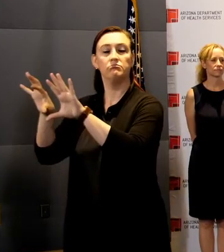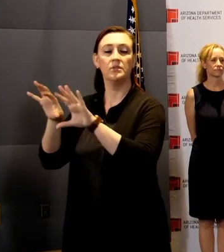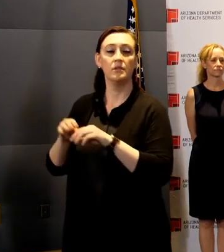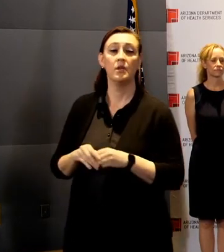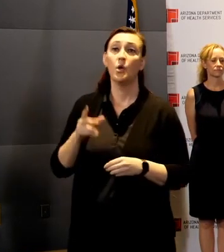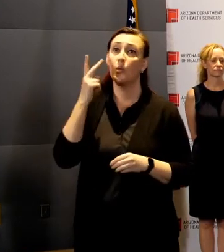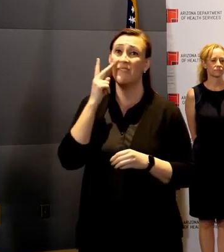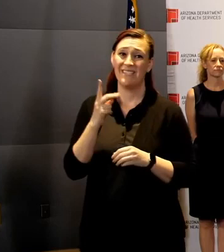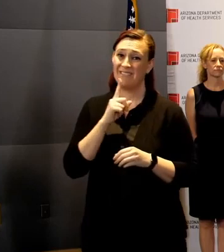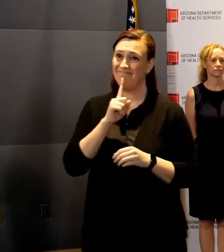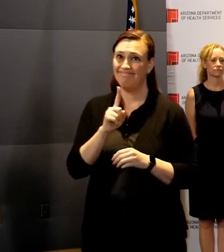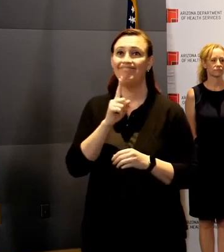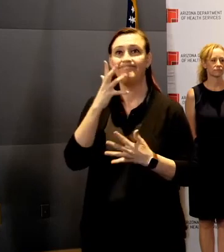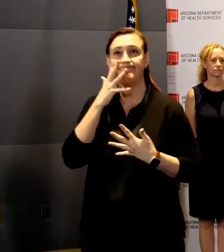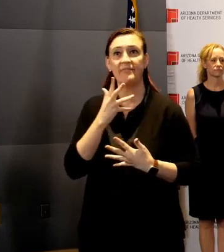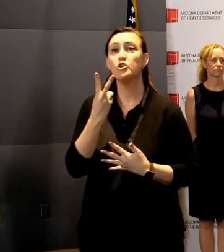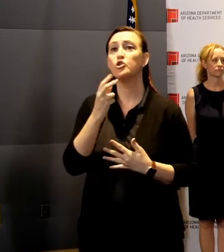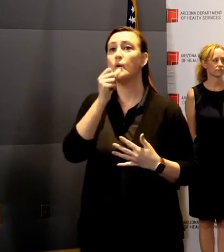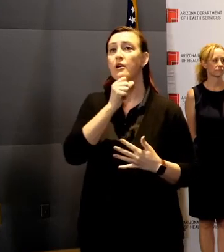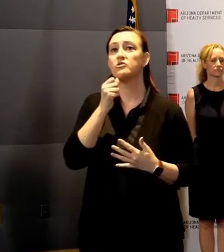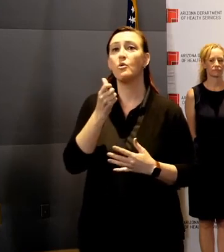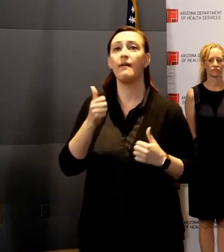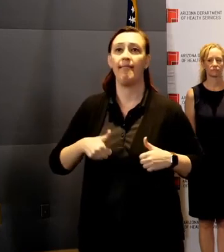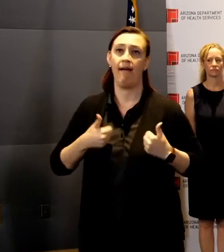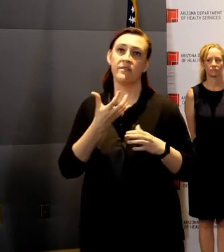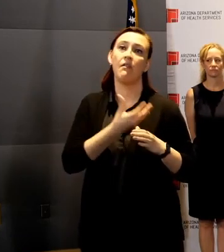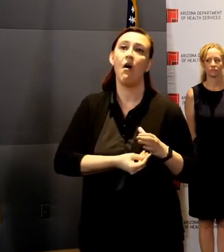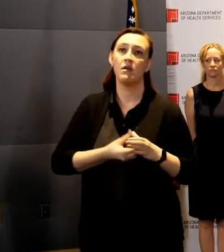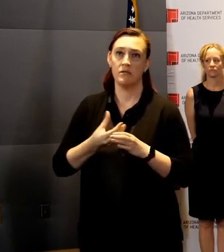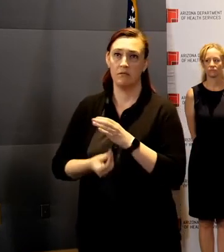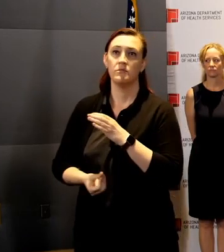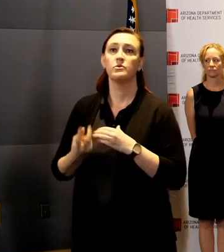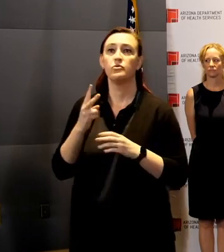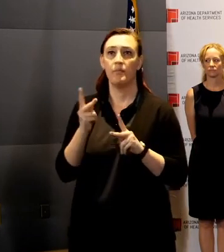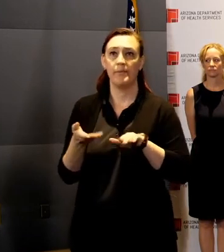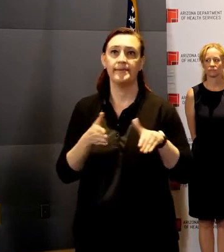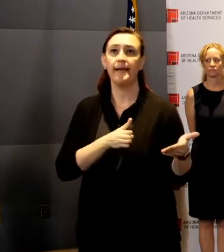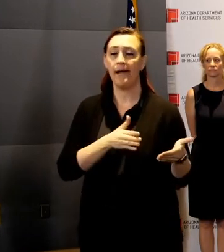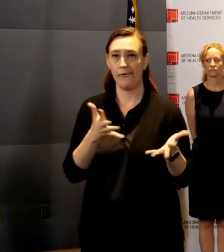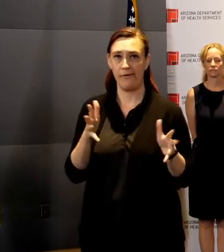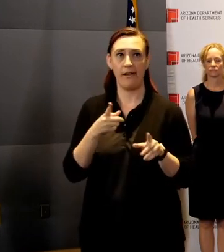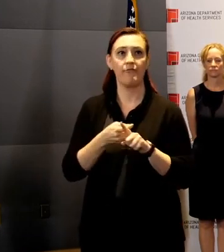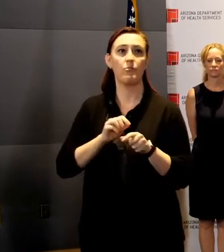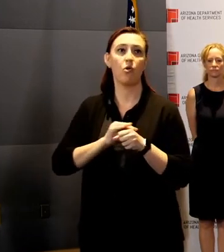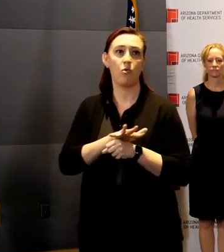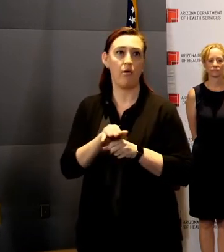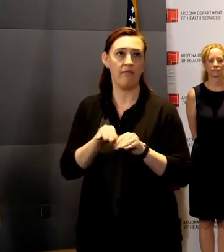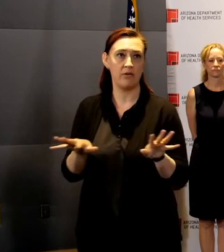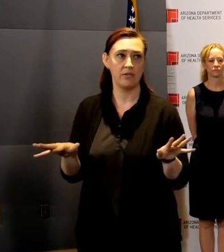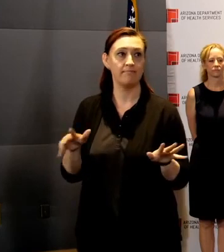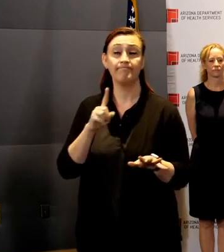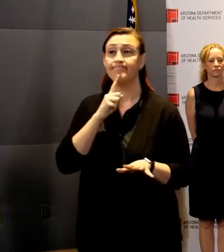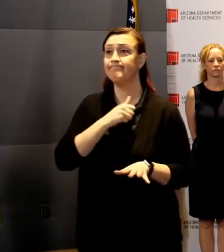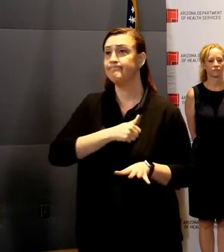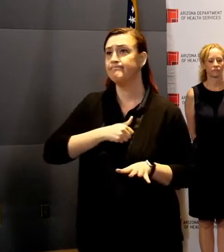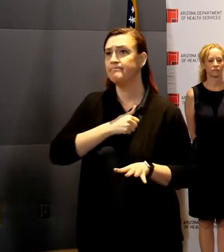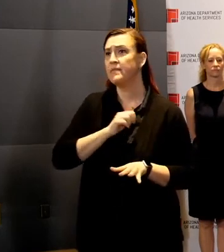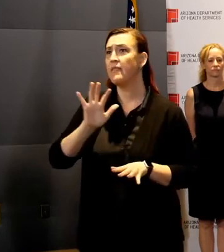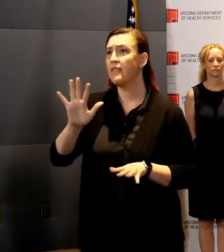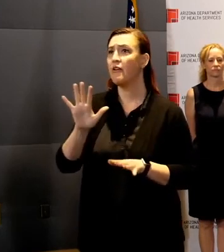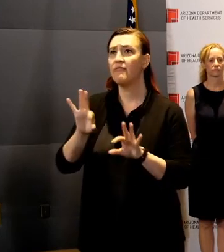with two Arizona lives lost to this virus. Our hearts go out to them and their families.